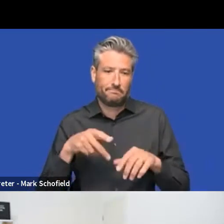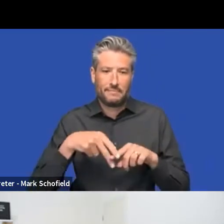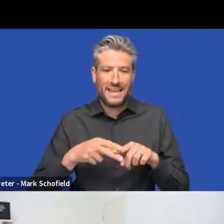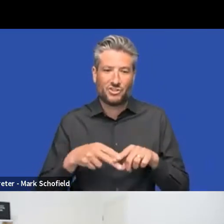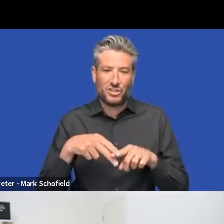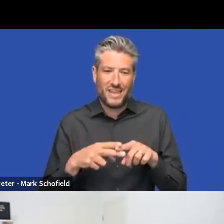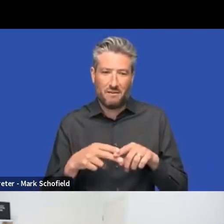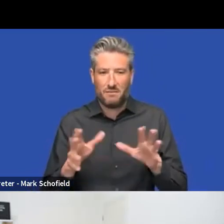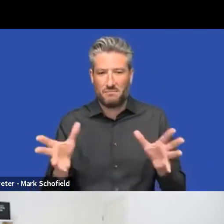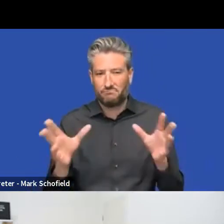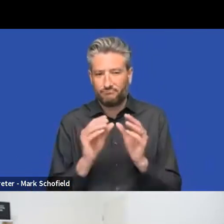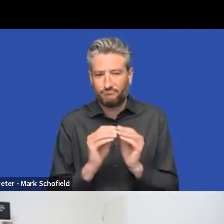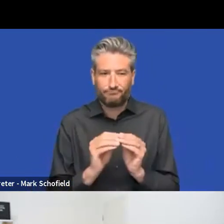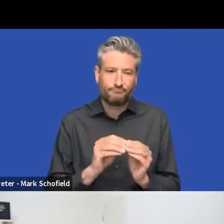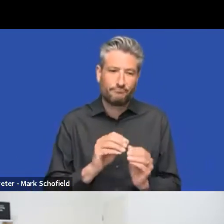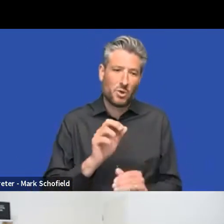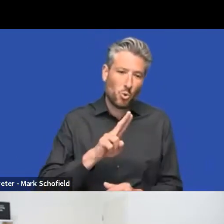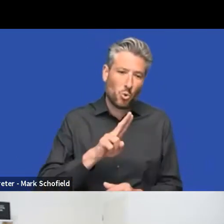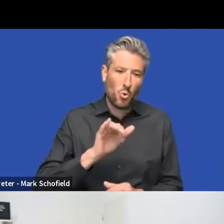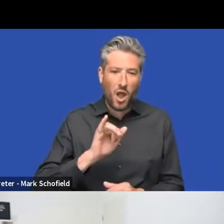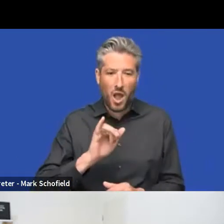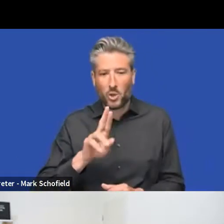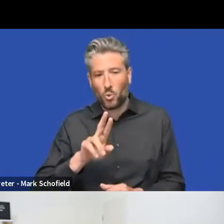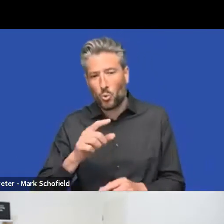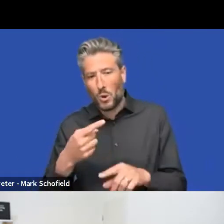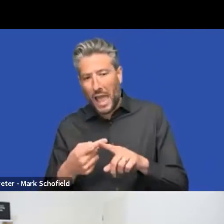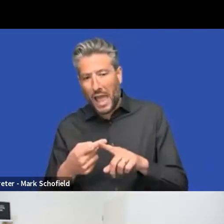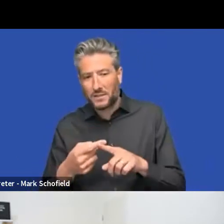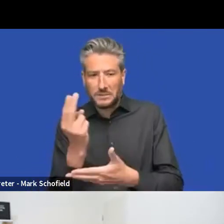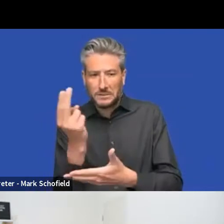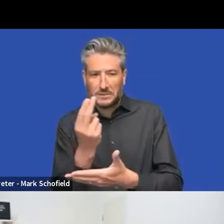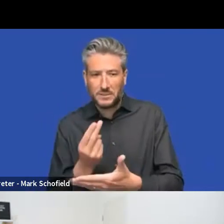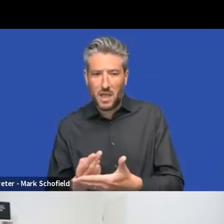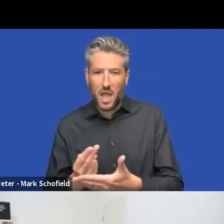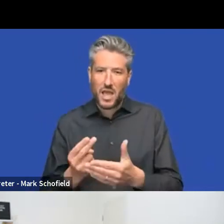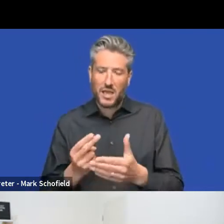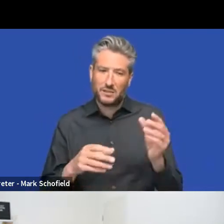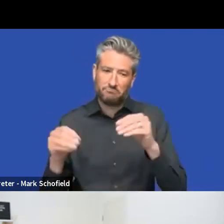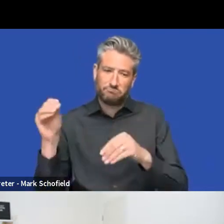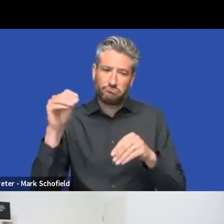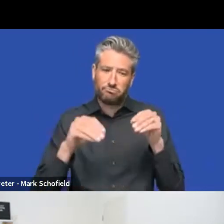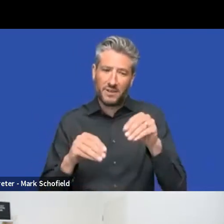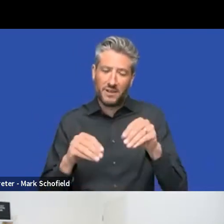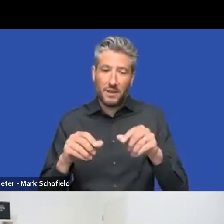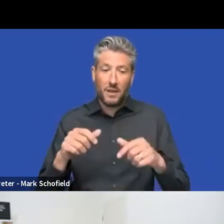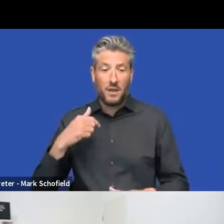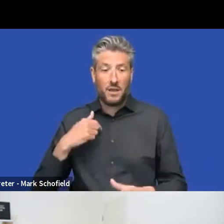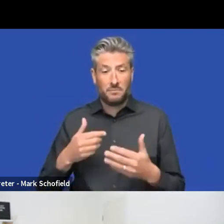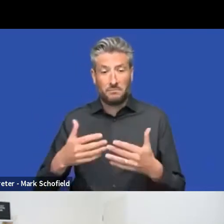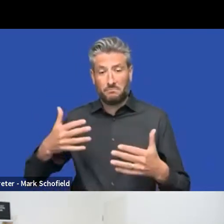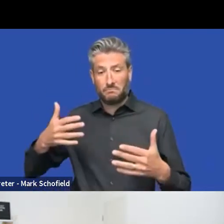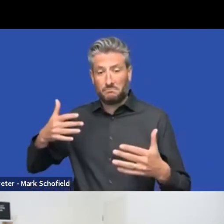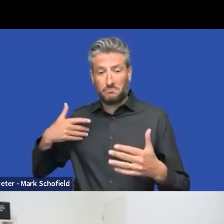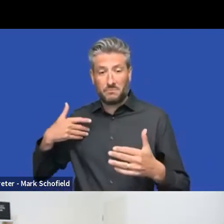designer and a front end developer, which also explains my background as a developer,